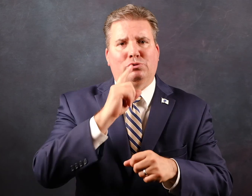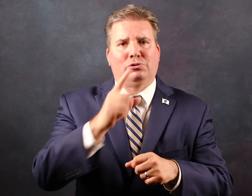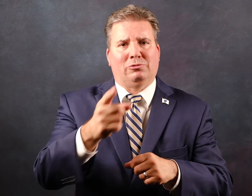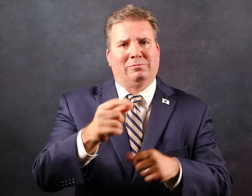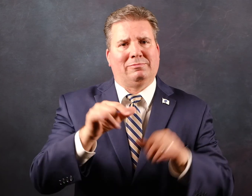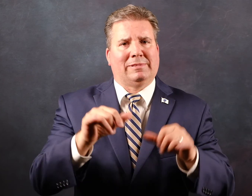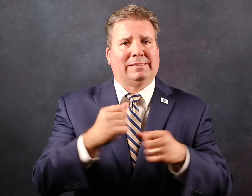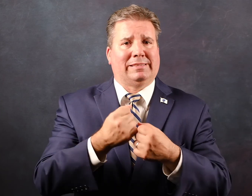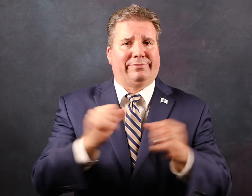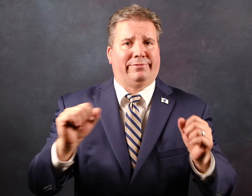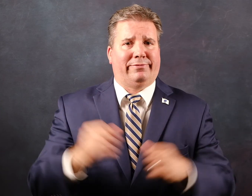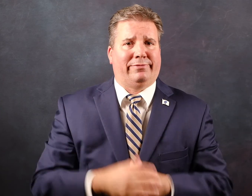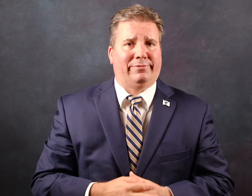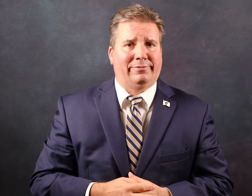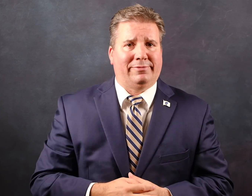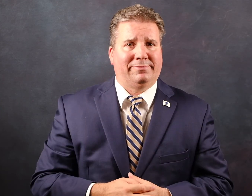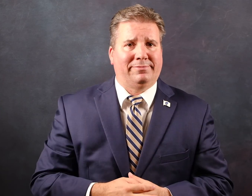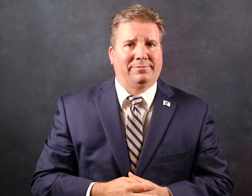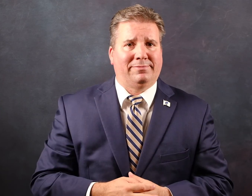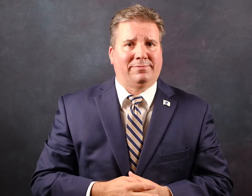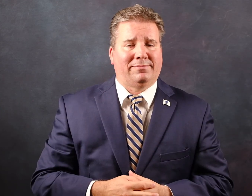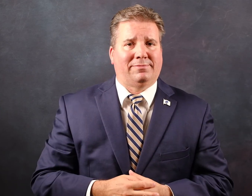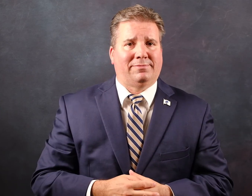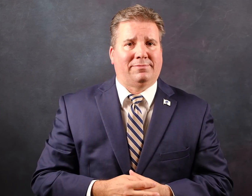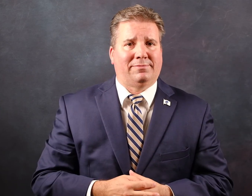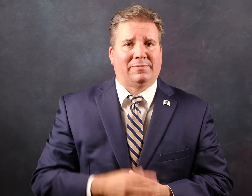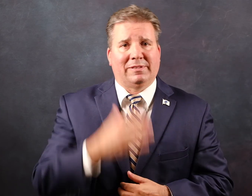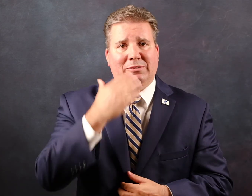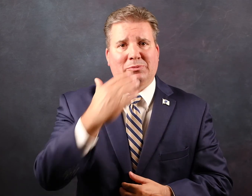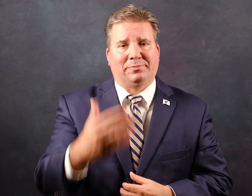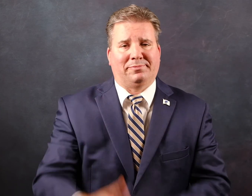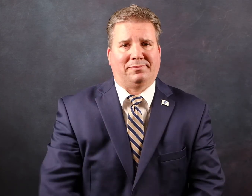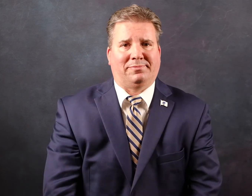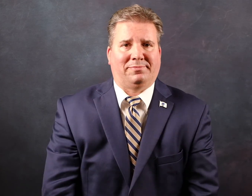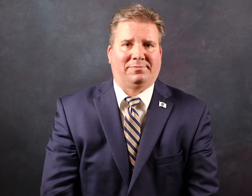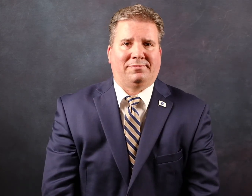please do take a moment and keep yourself safe thank you